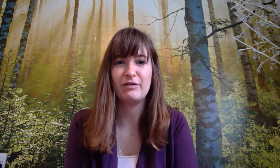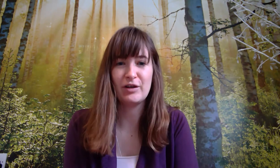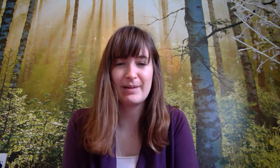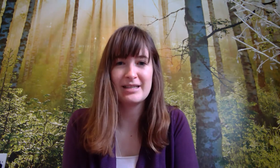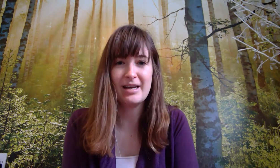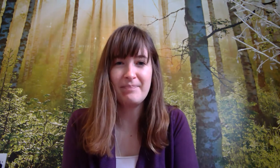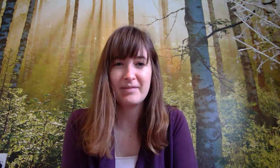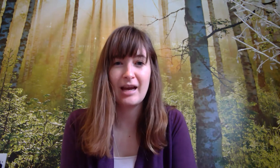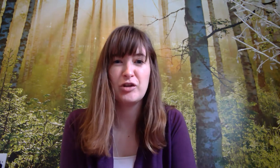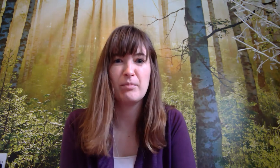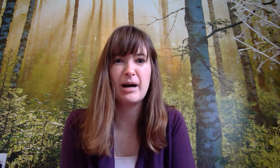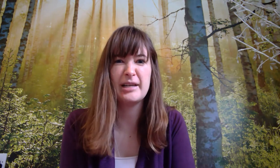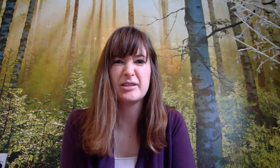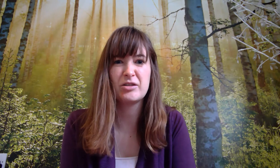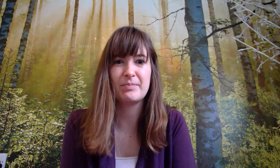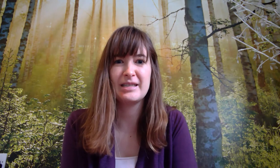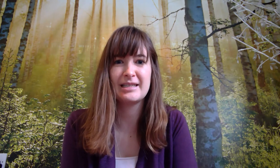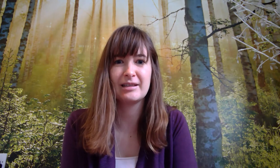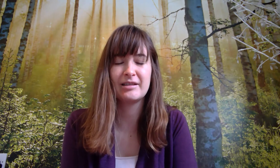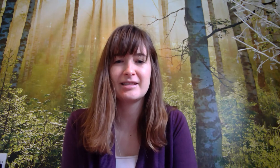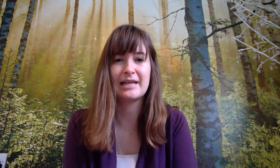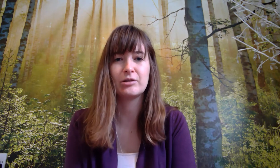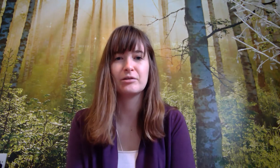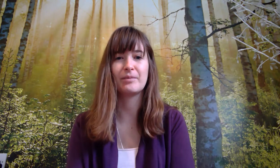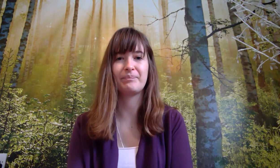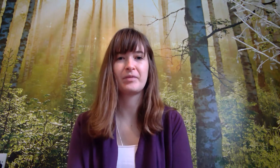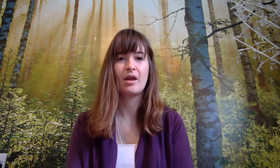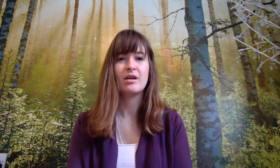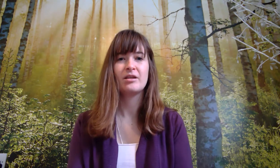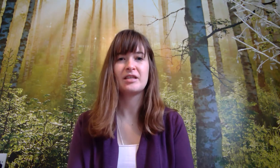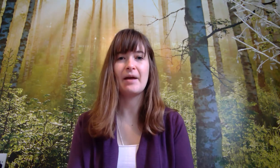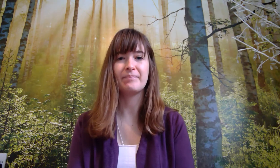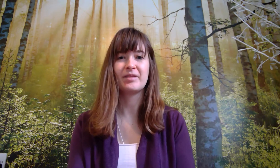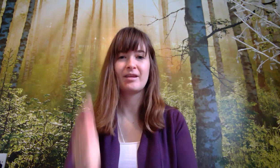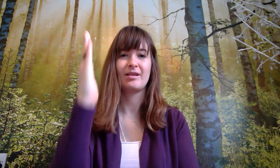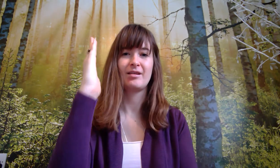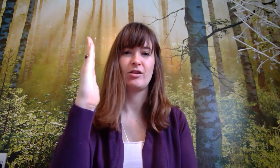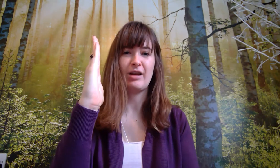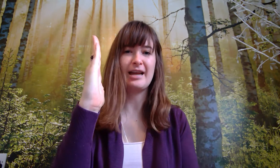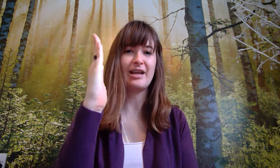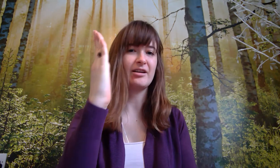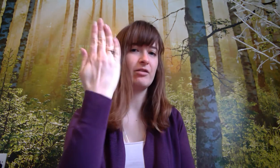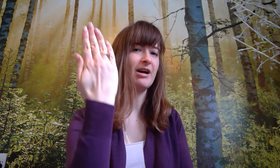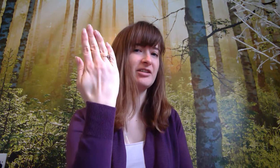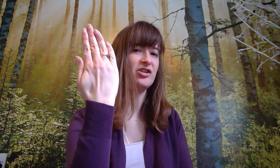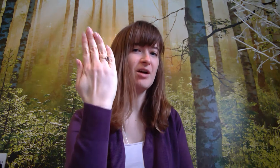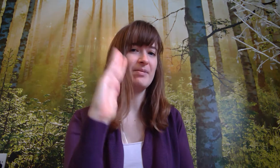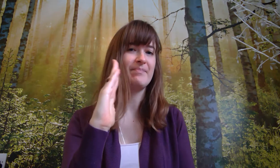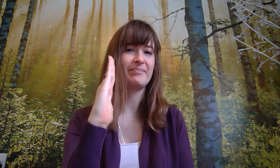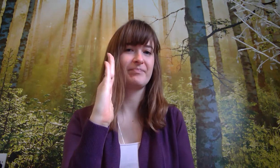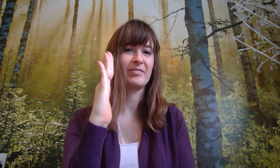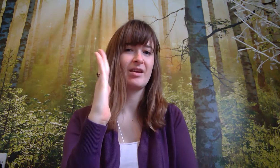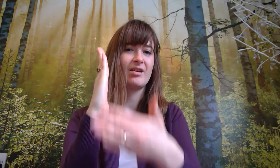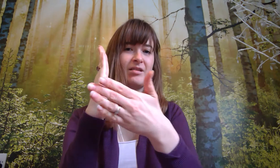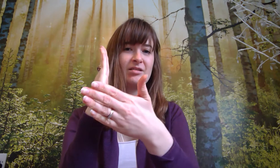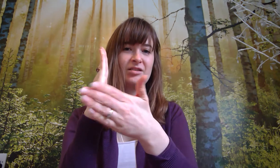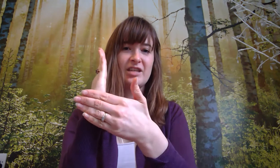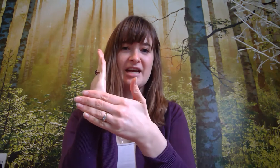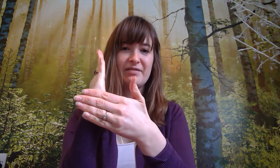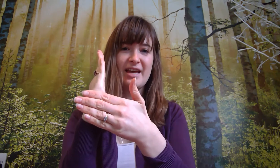feel better and your mind to be still and settled so kind of like a karate chop side of the